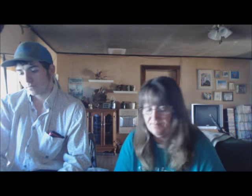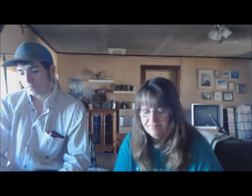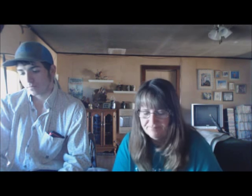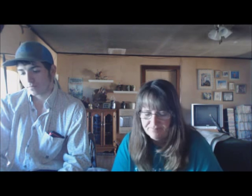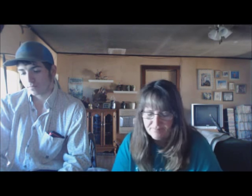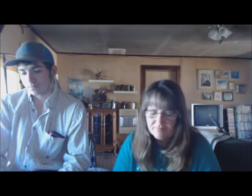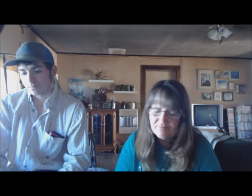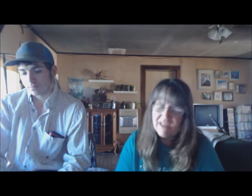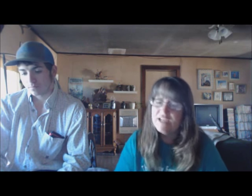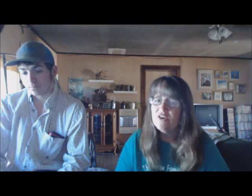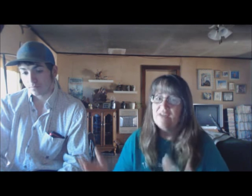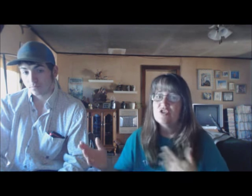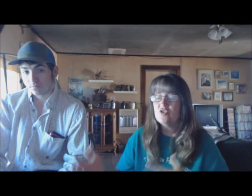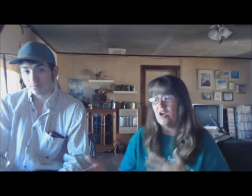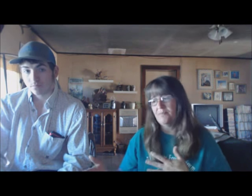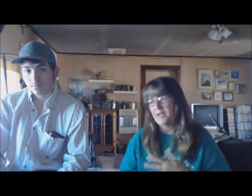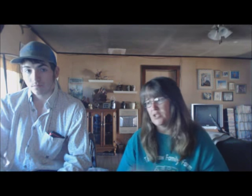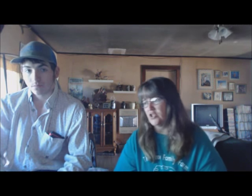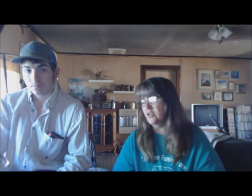So, and you don't have to draw a picture.